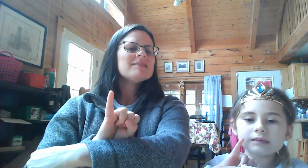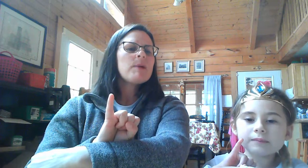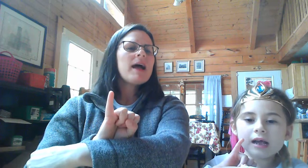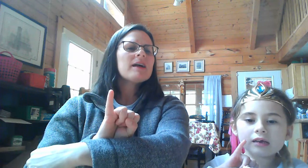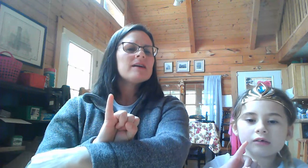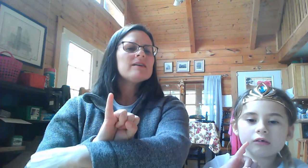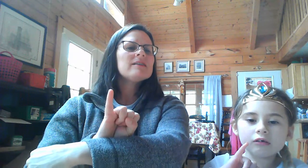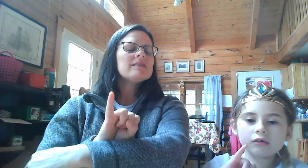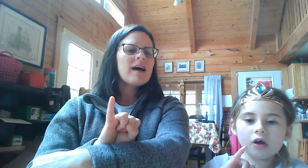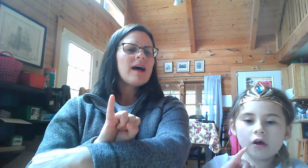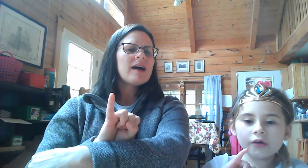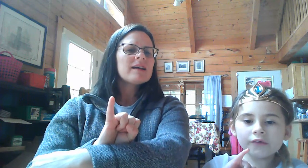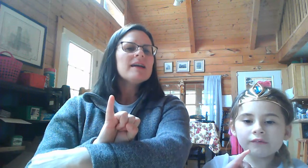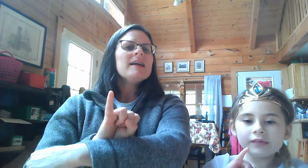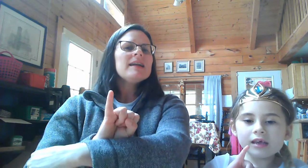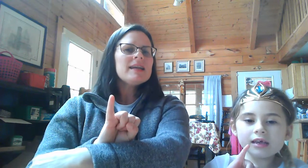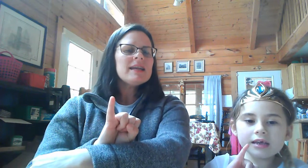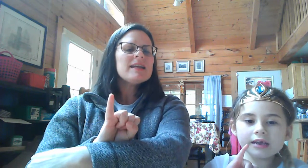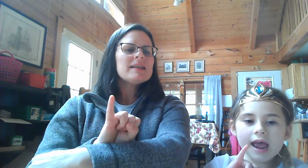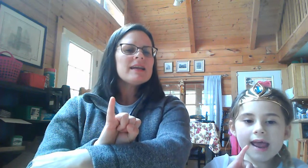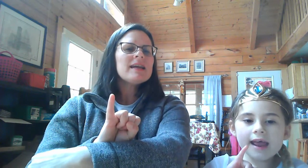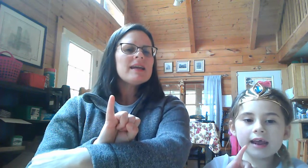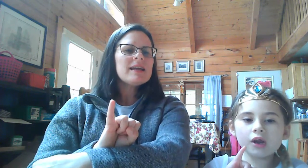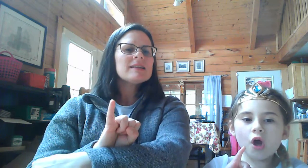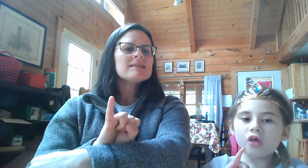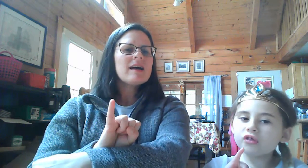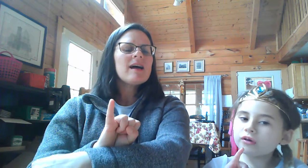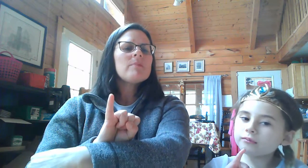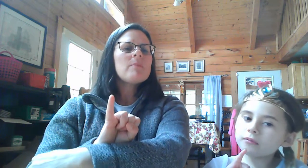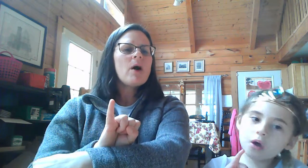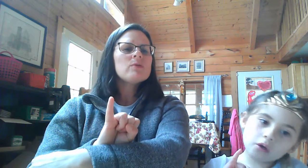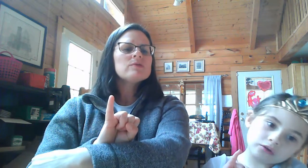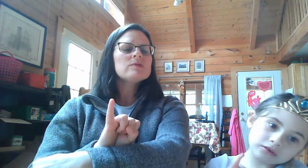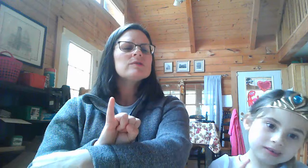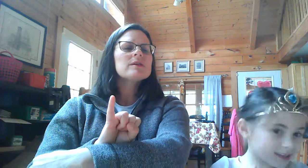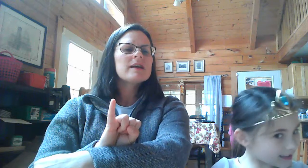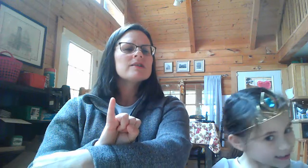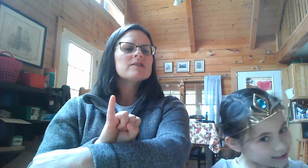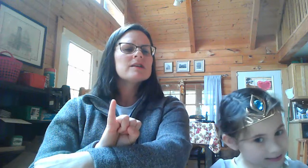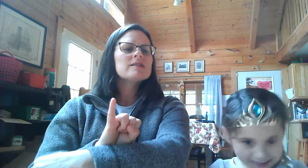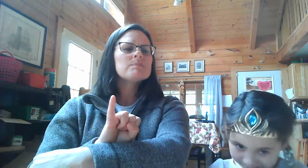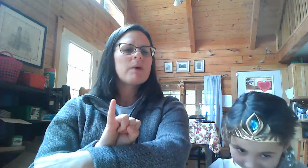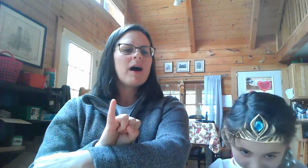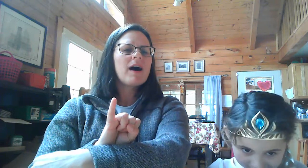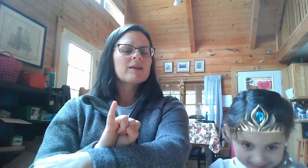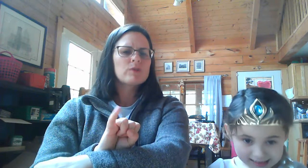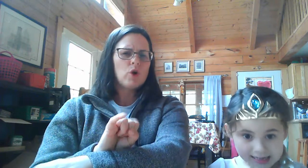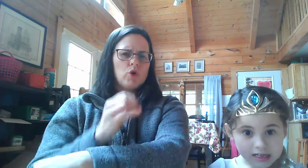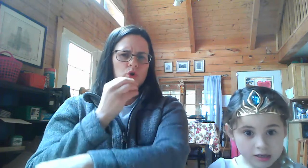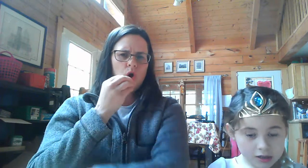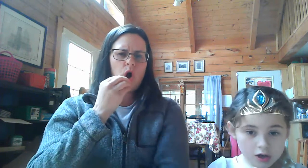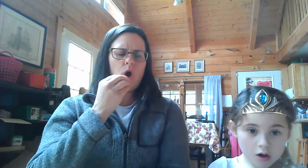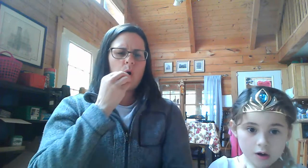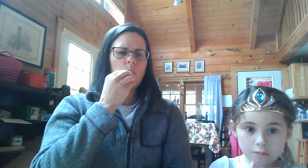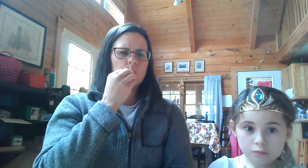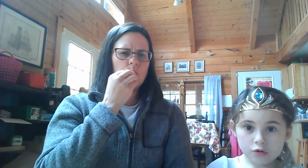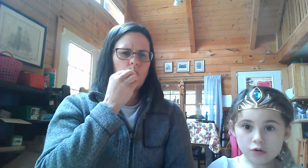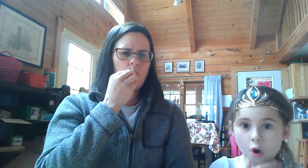speckled log eating some most delicious bugs. Yum, yum,